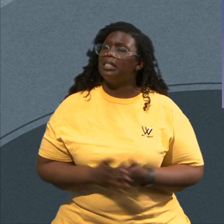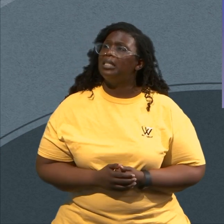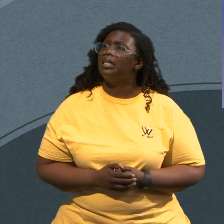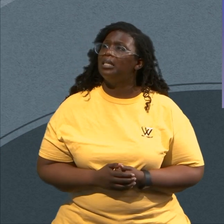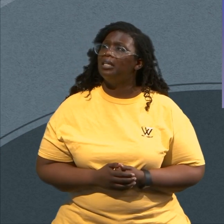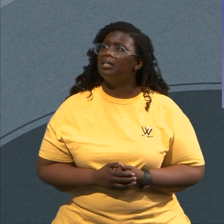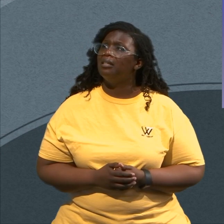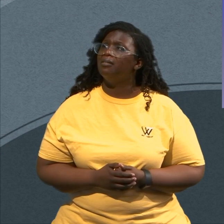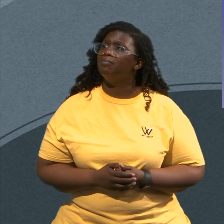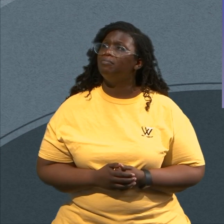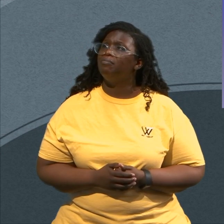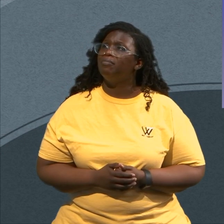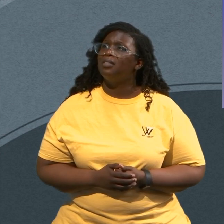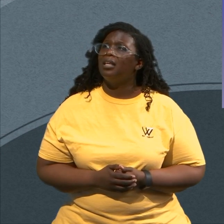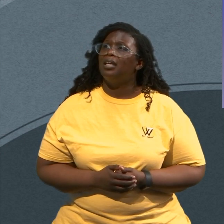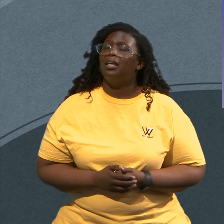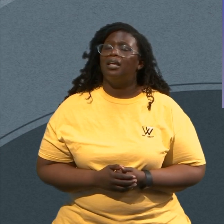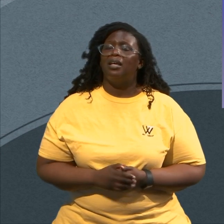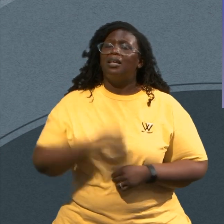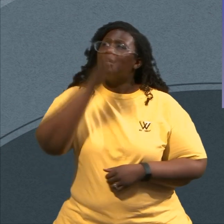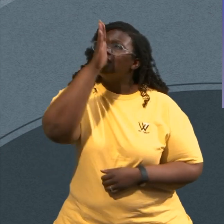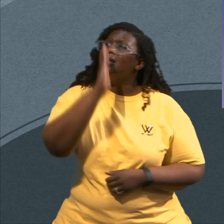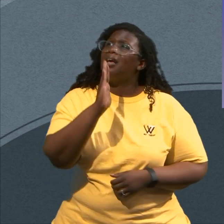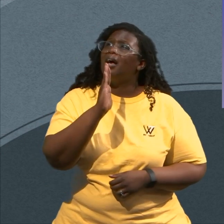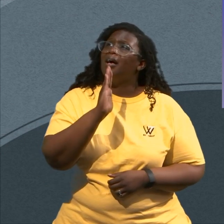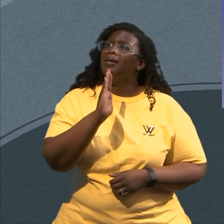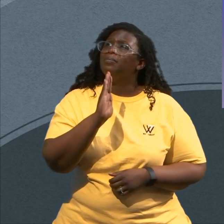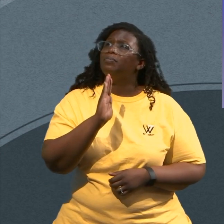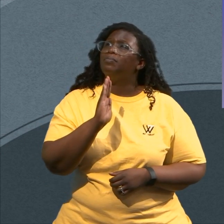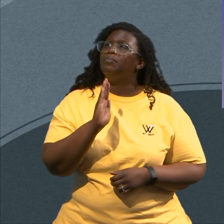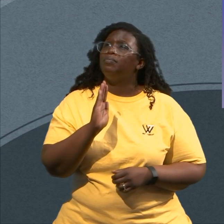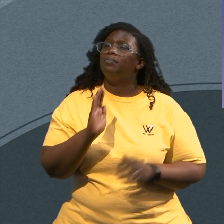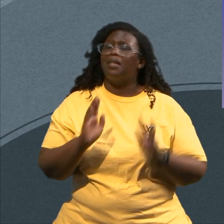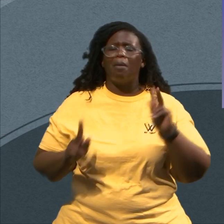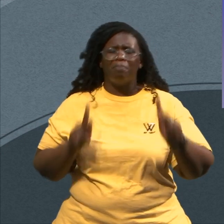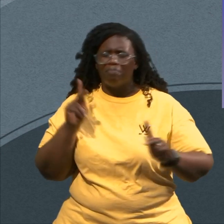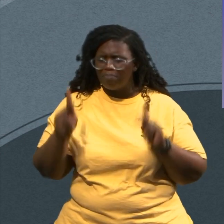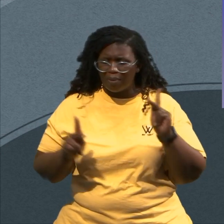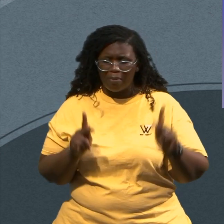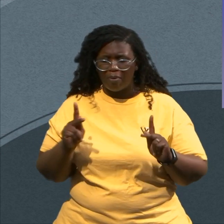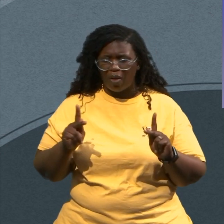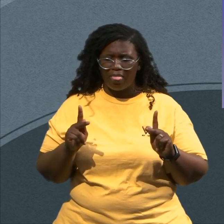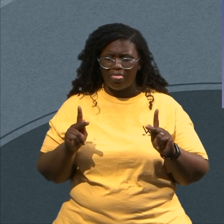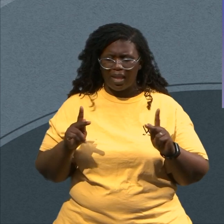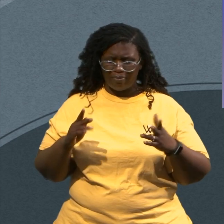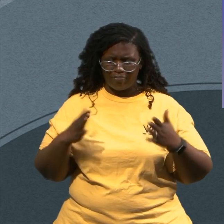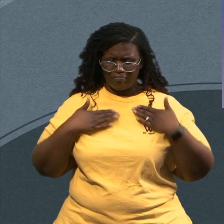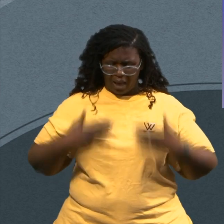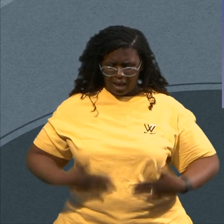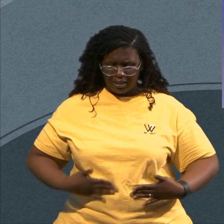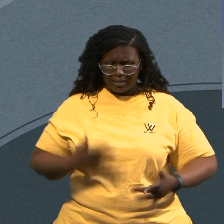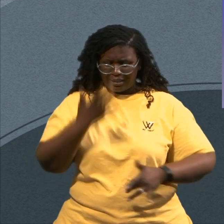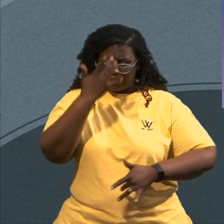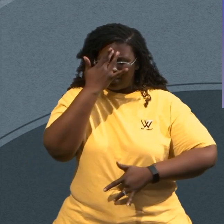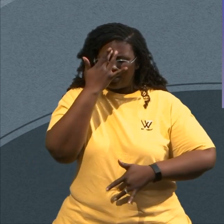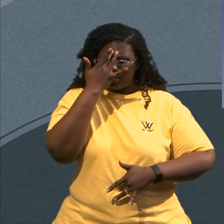God, heal those, God, that are physically sick Because of their spiritual and